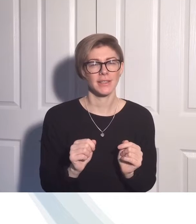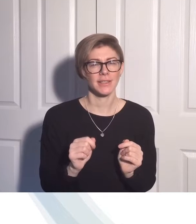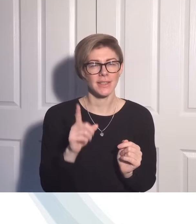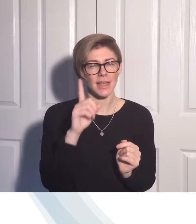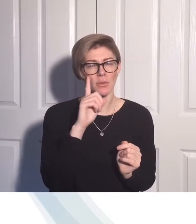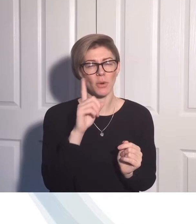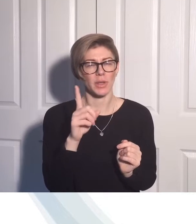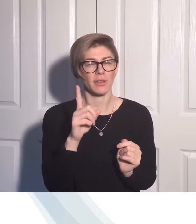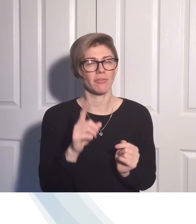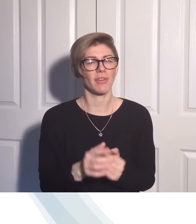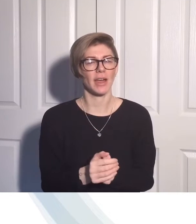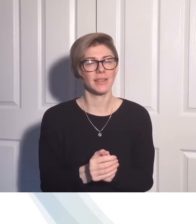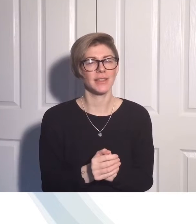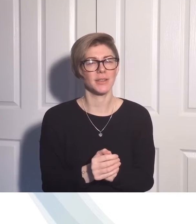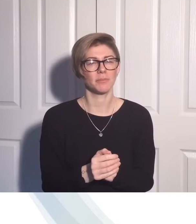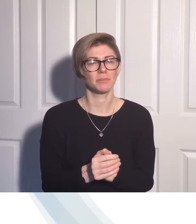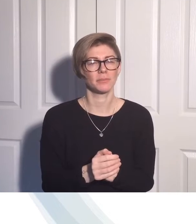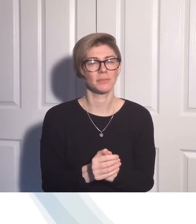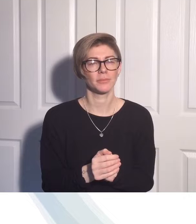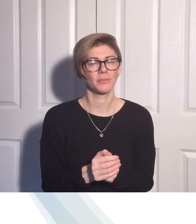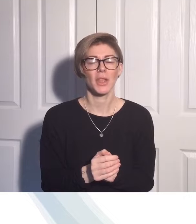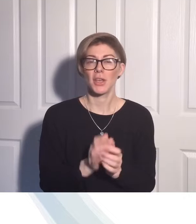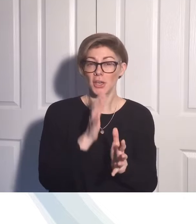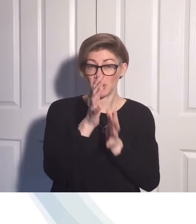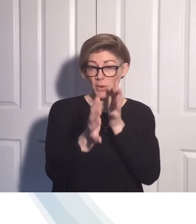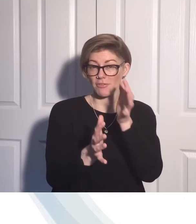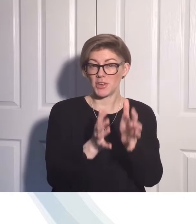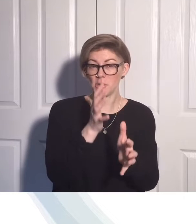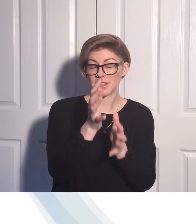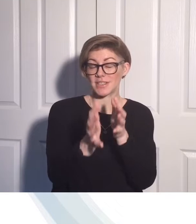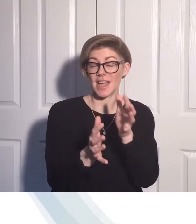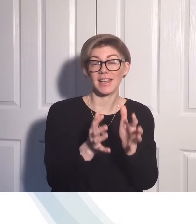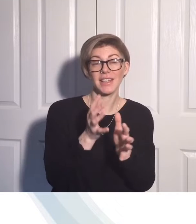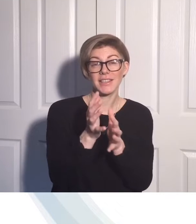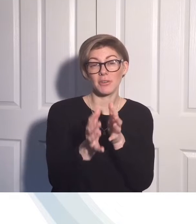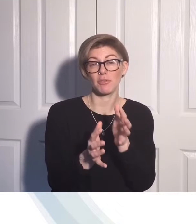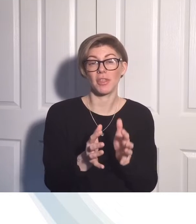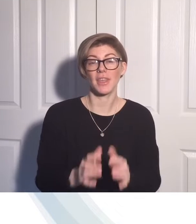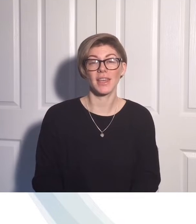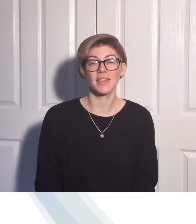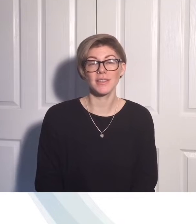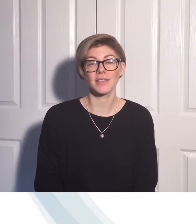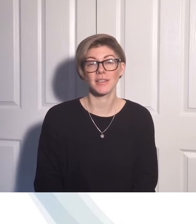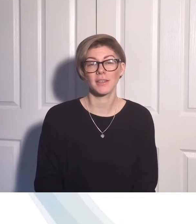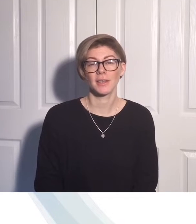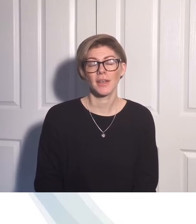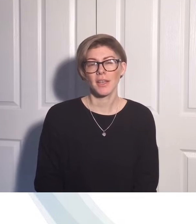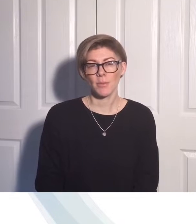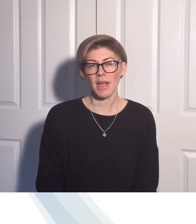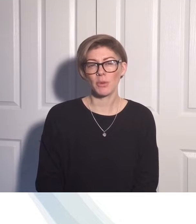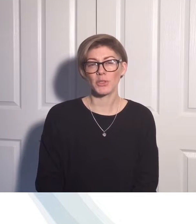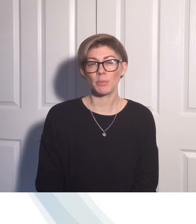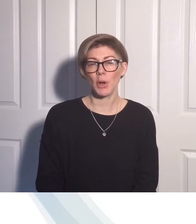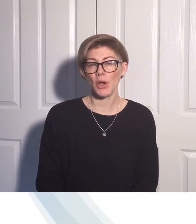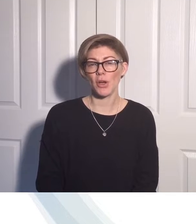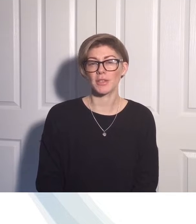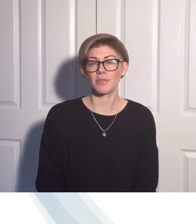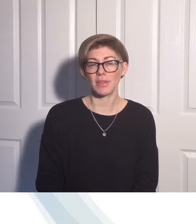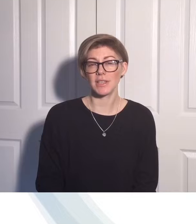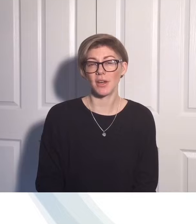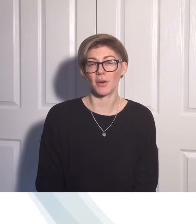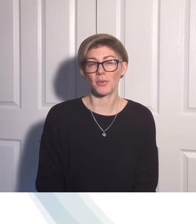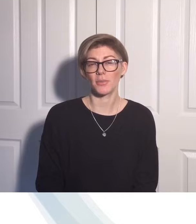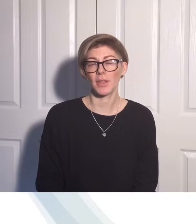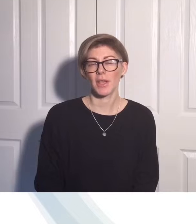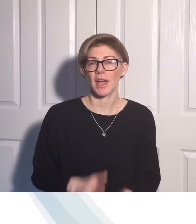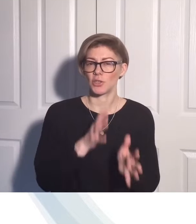and see what we can find in them. Can you have a go at signing the different things? You might want to pause